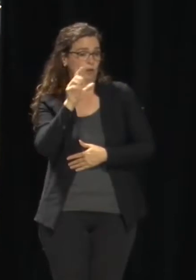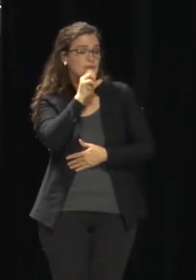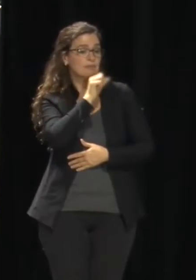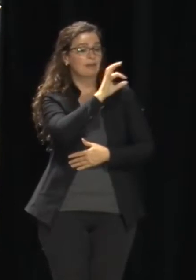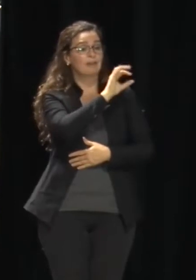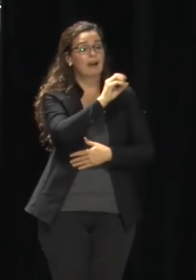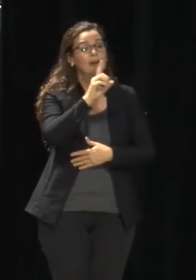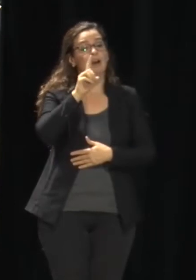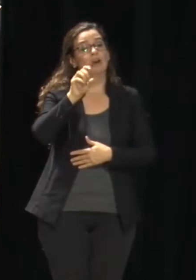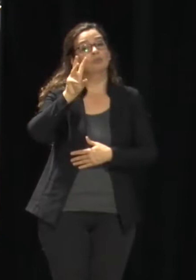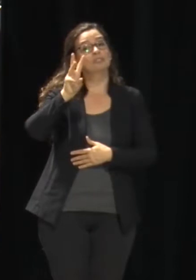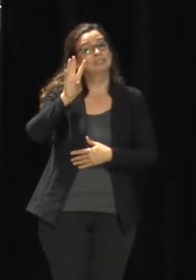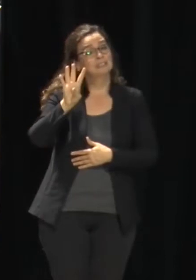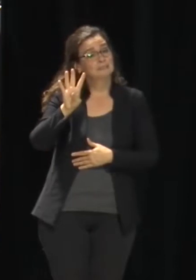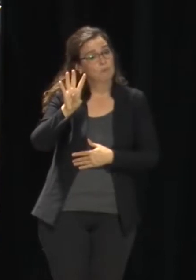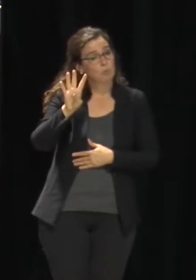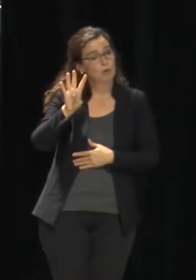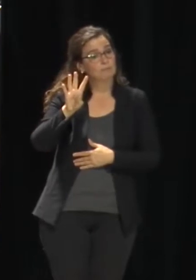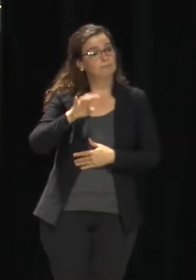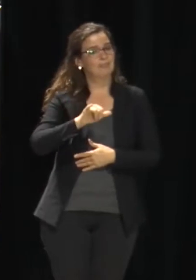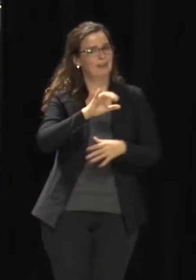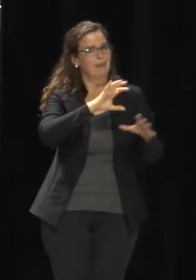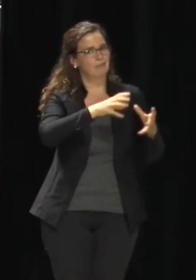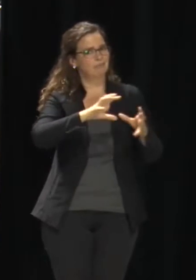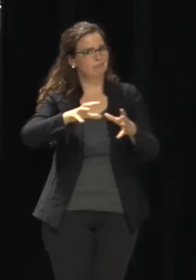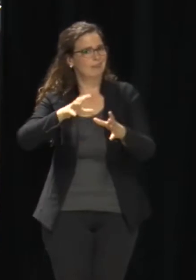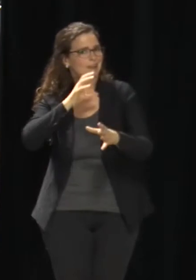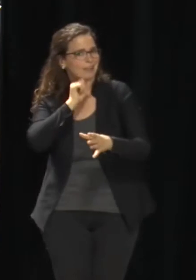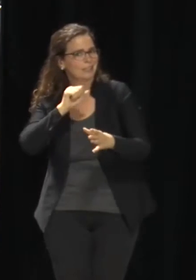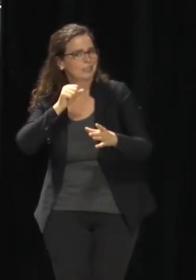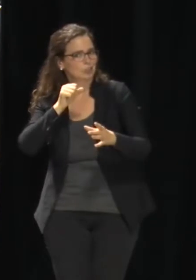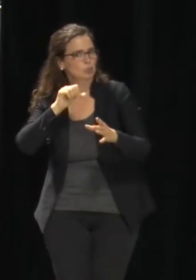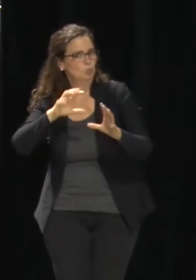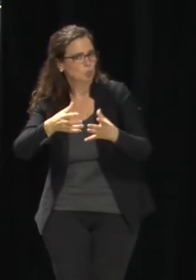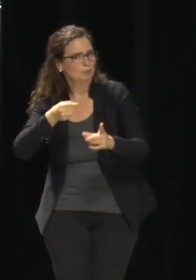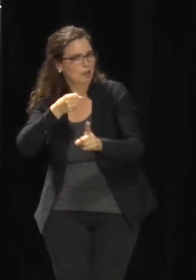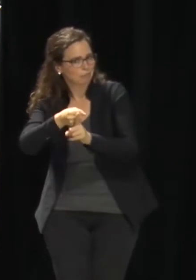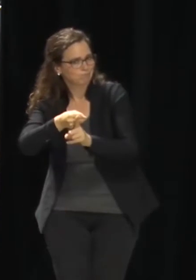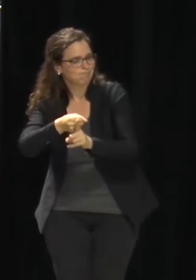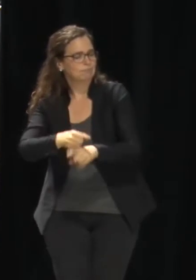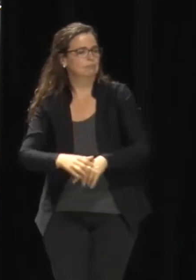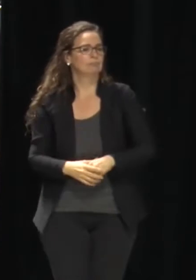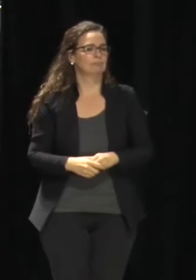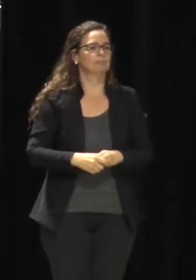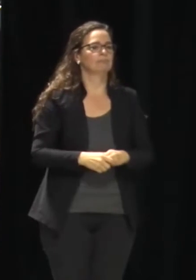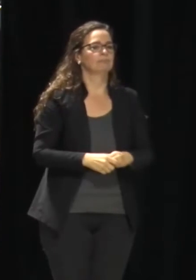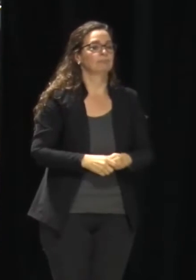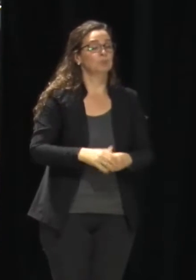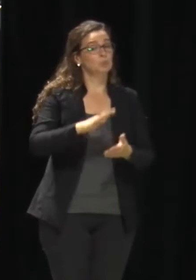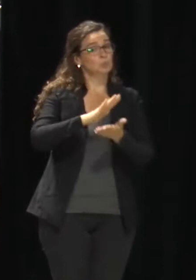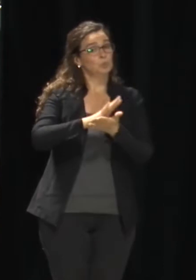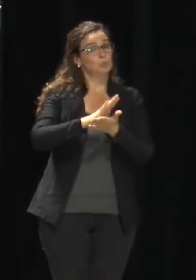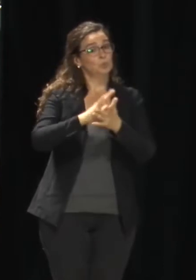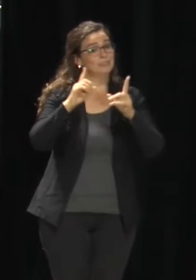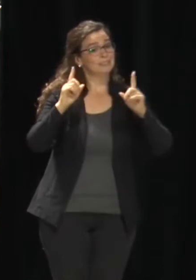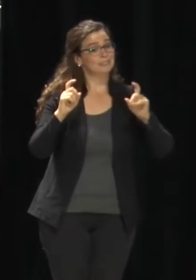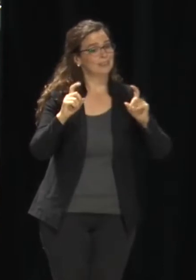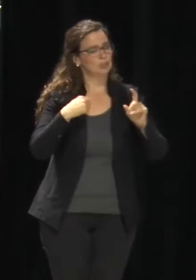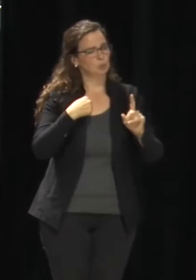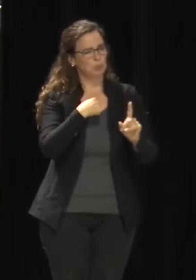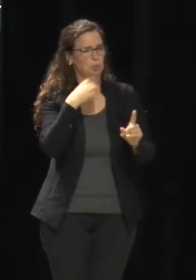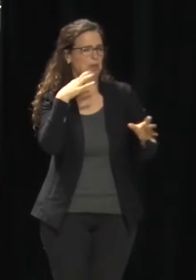their 80s, and 164 in their 90s. The school testing, I'm going to spend a little bit of time on this